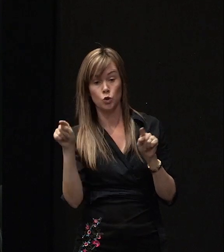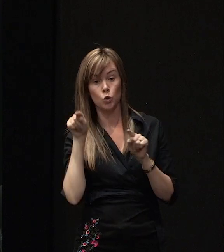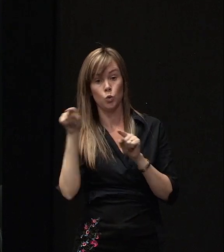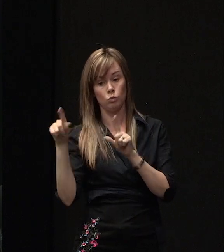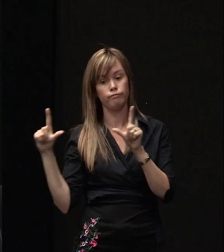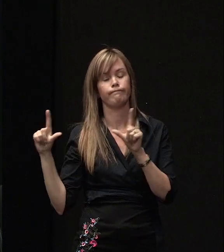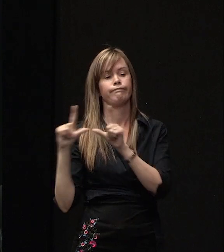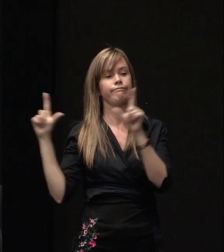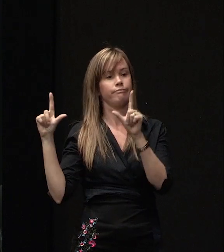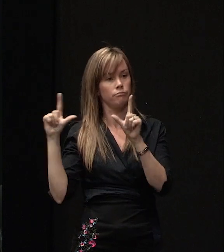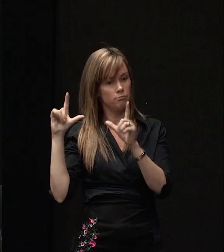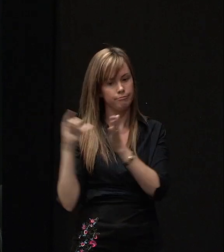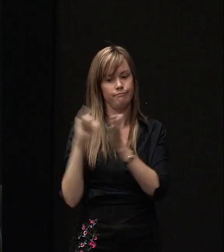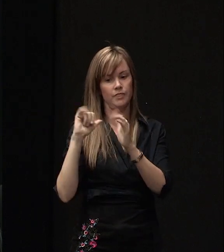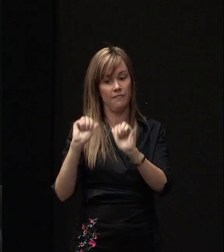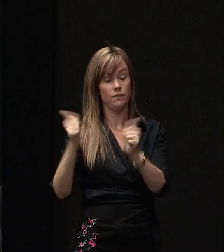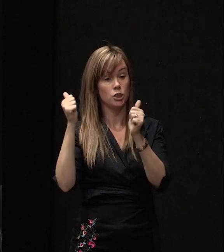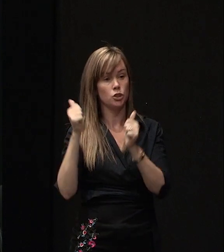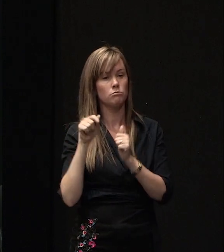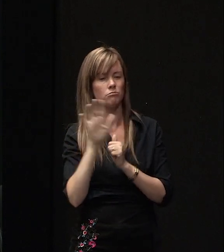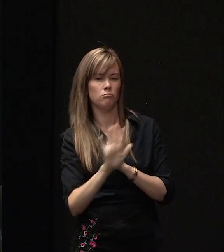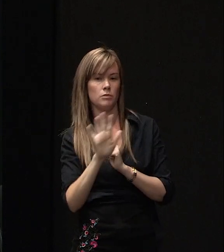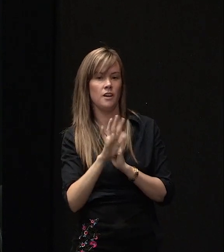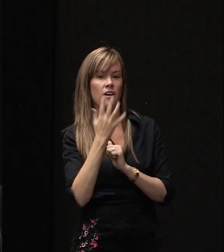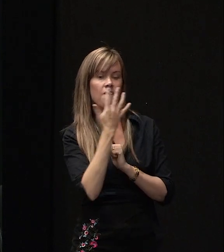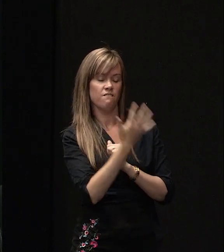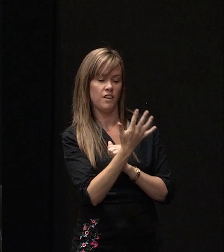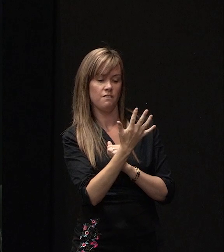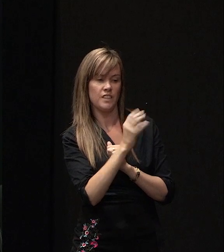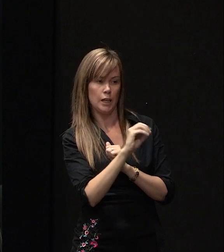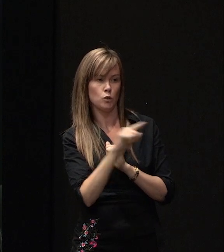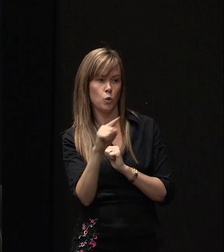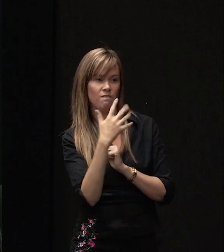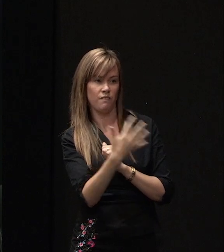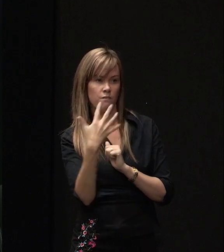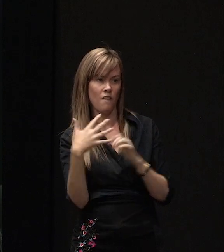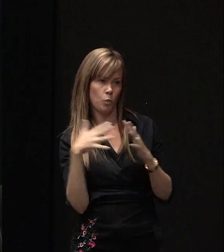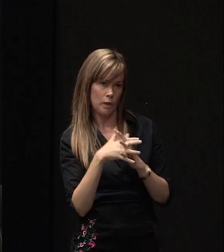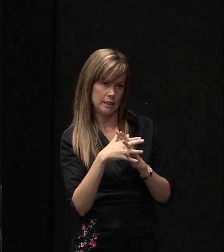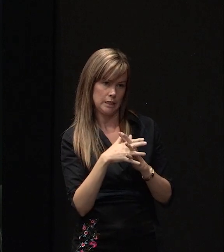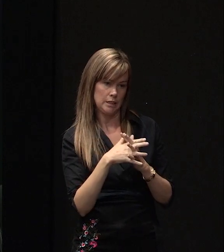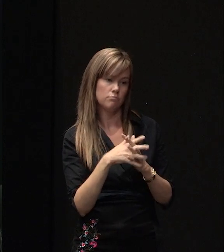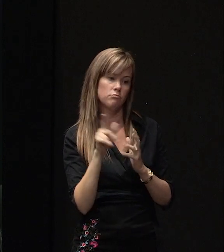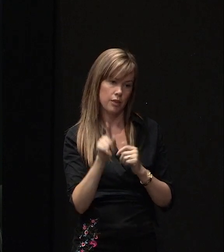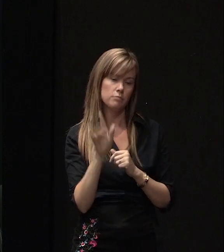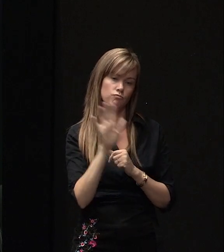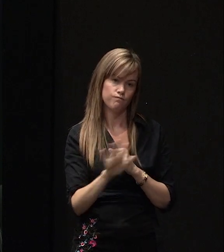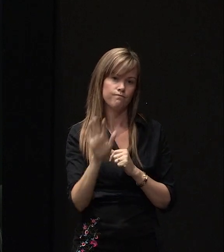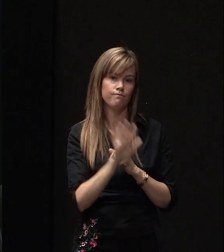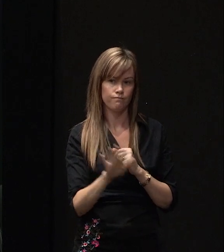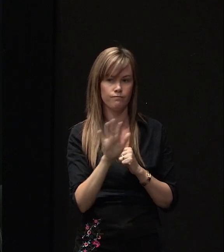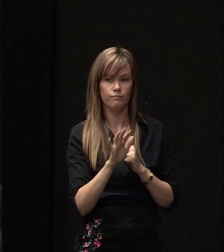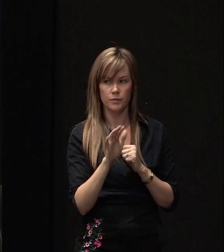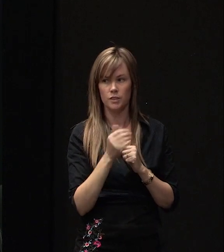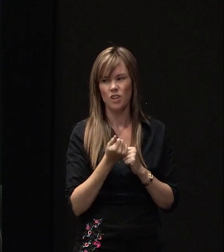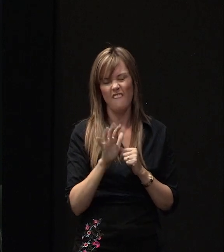compliance and completion is coming out at about 50 to 55 weeks. So that's sort of a, again, very much an indicative